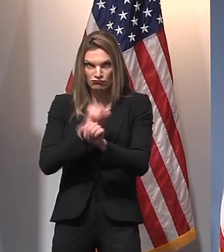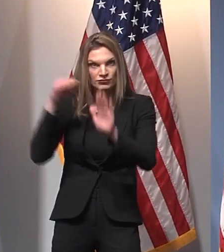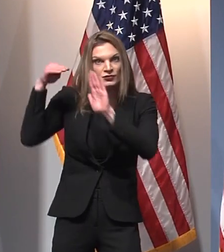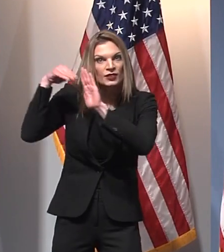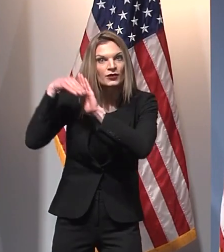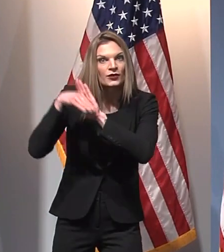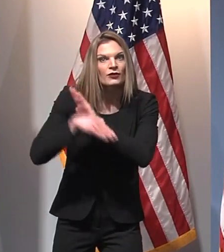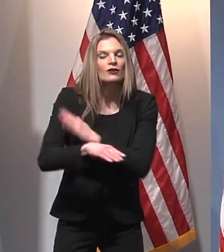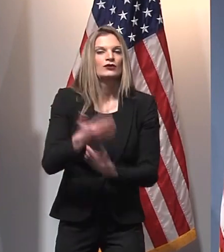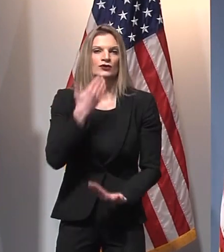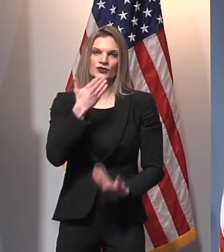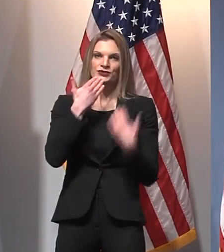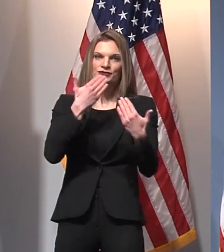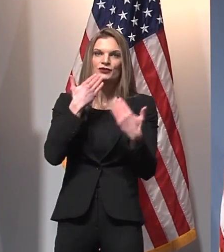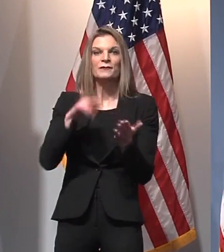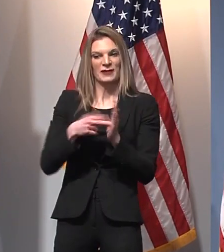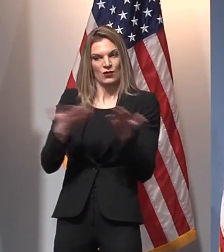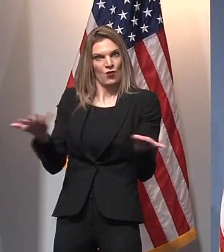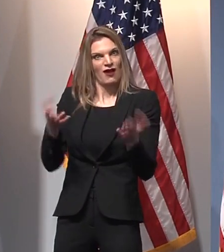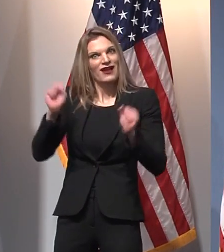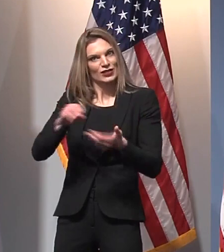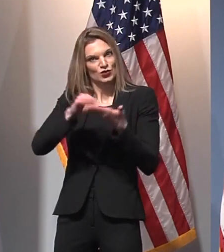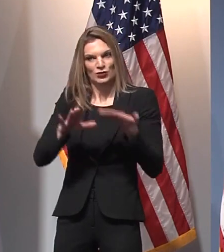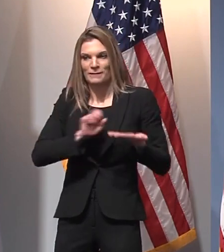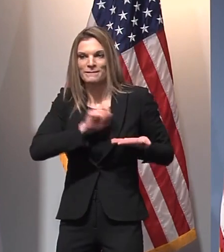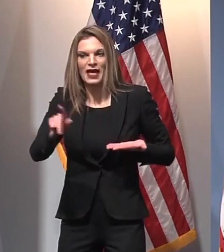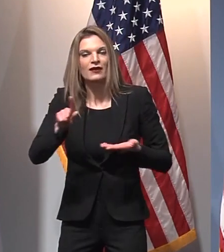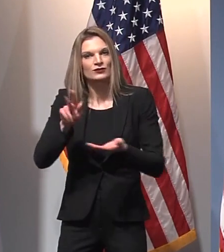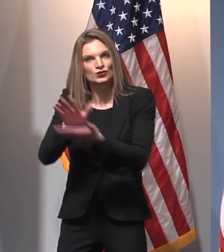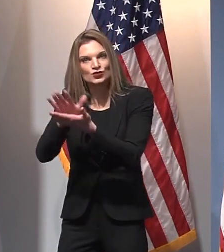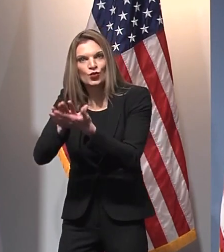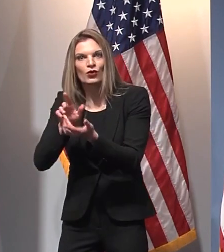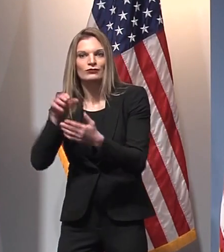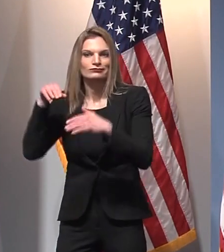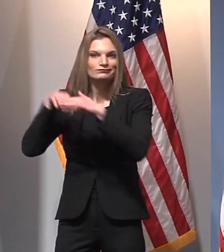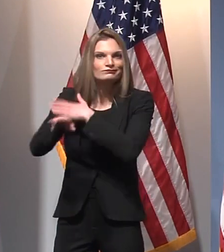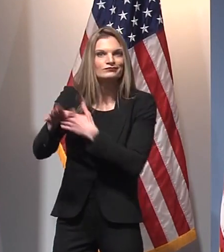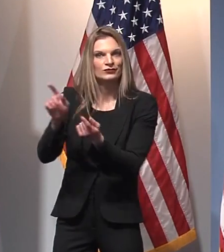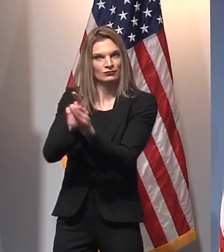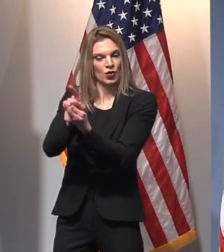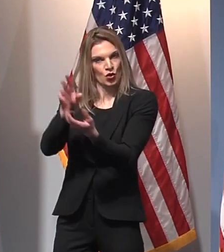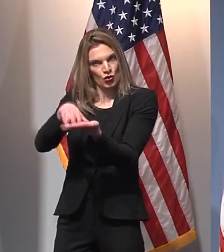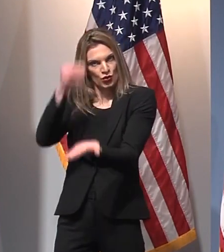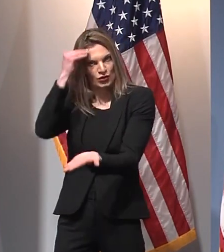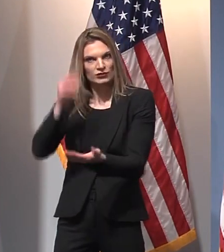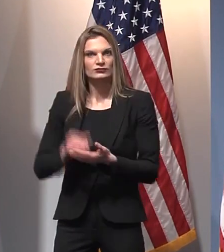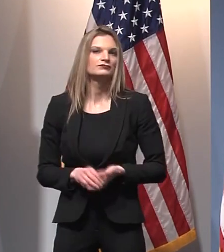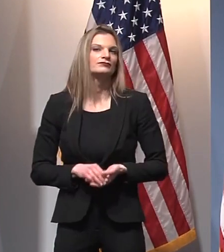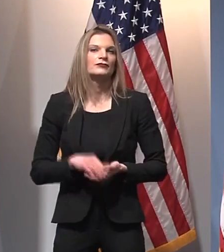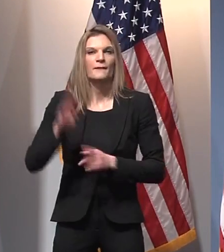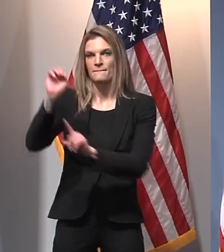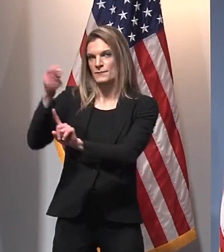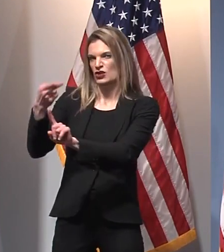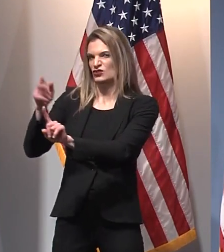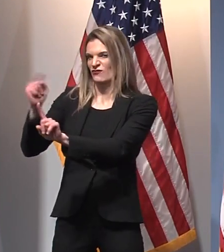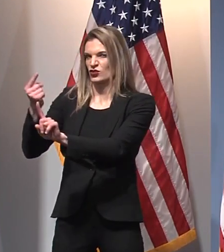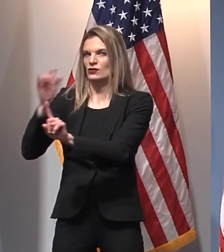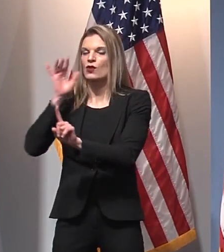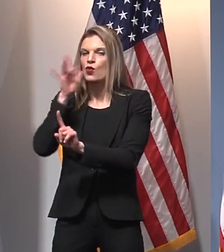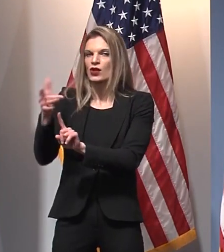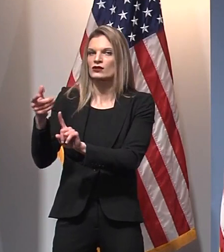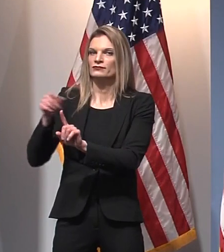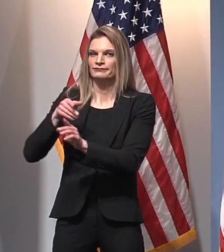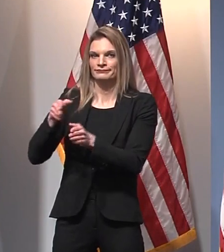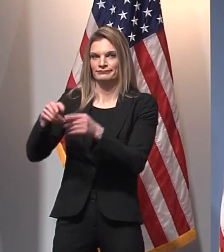continuing to make it possible for students to get back into in-person learning as well, no later than March 1st is the goal.